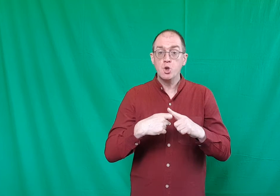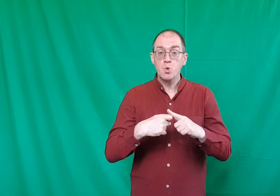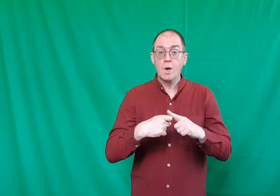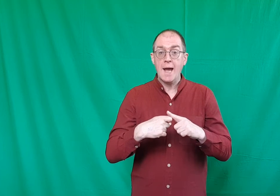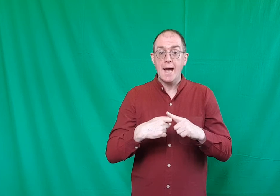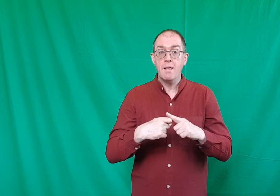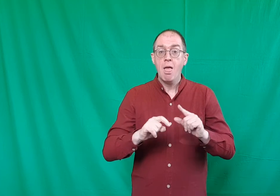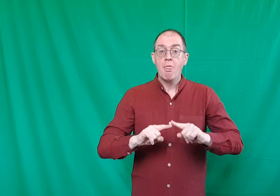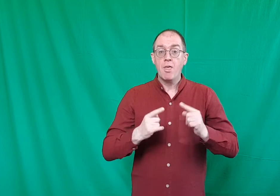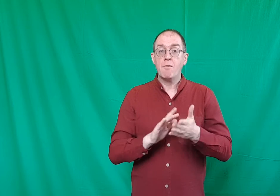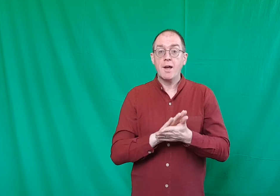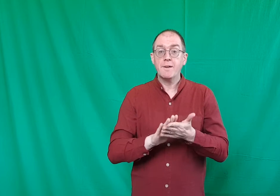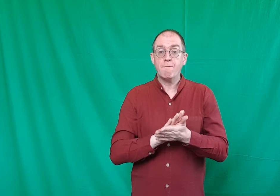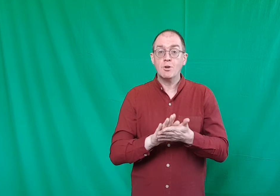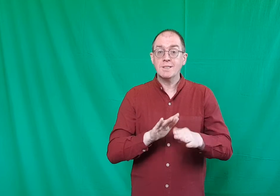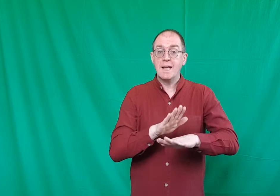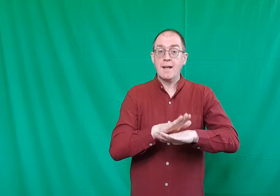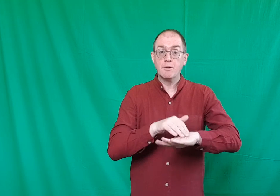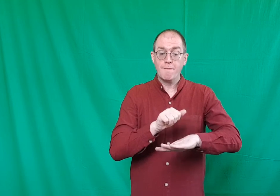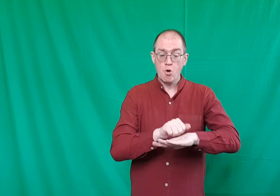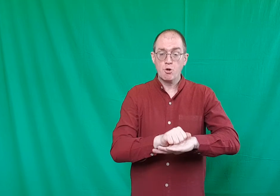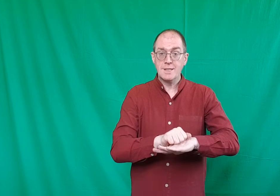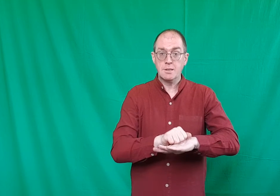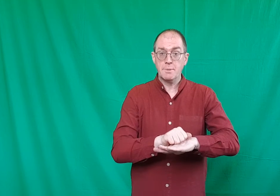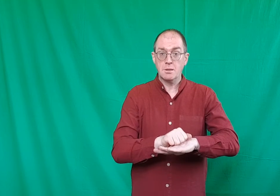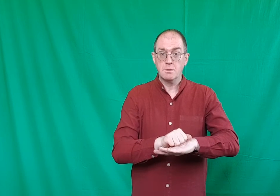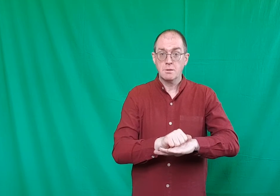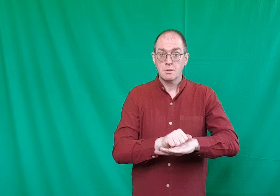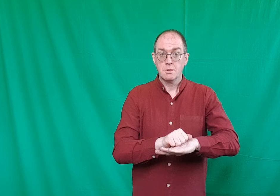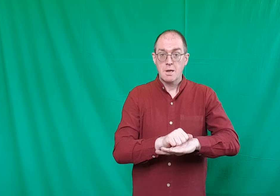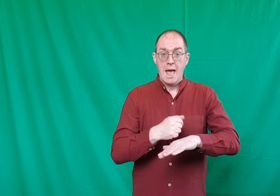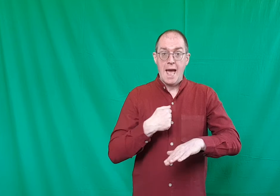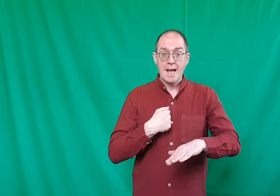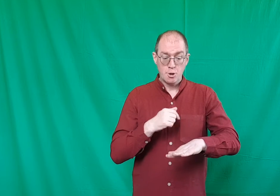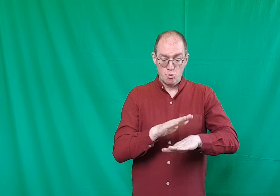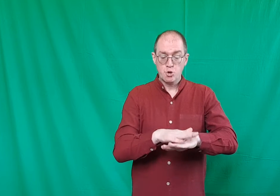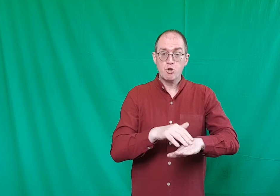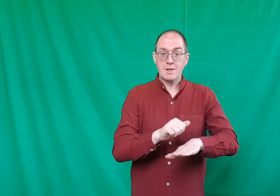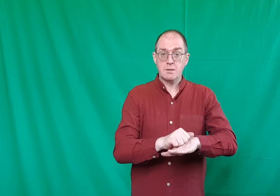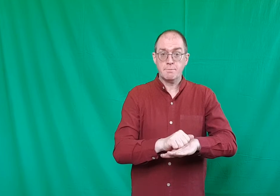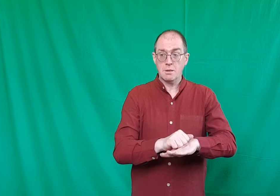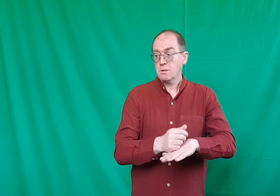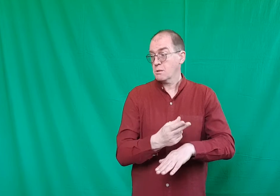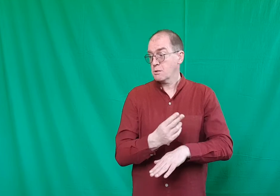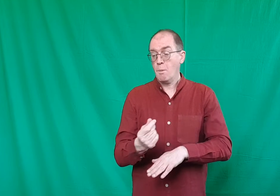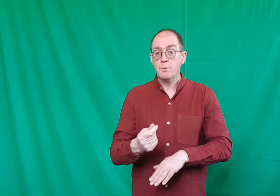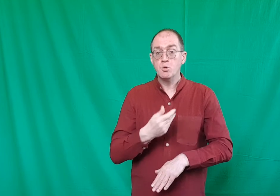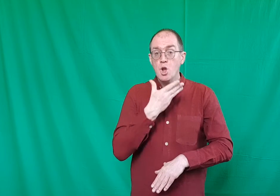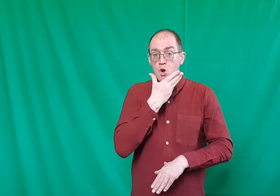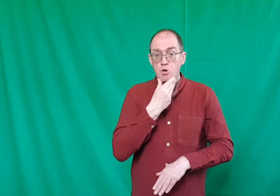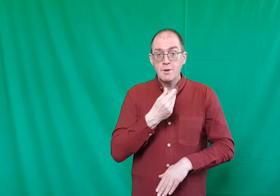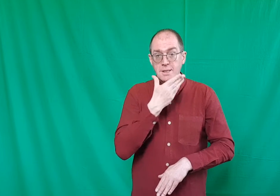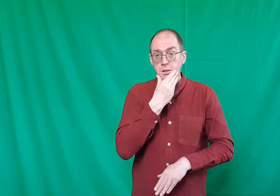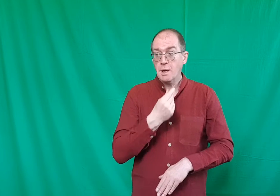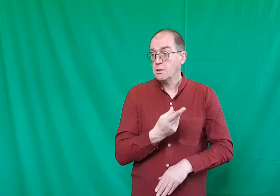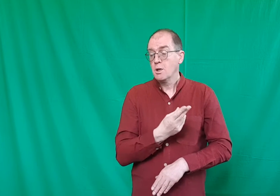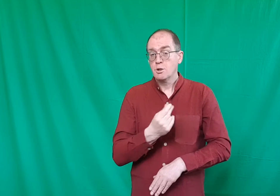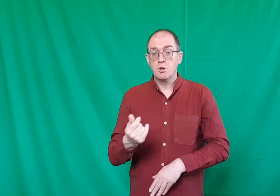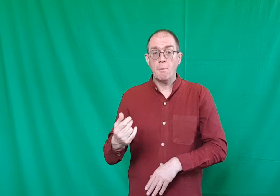UK there are different signs for Christmas. I use Christmas, some use Christmas, some